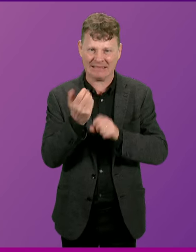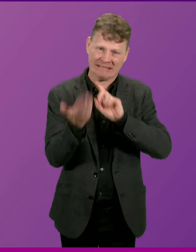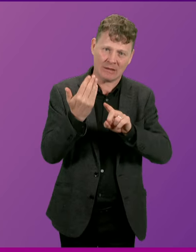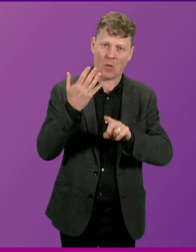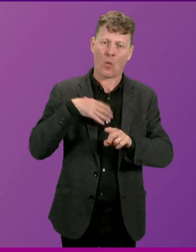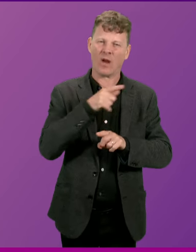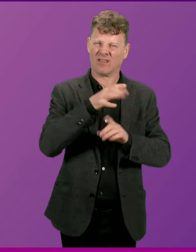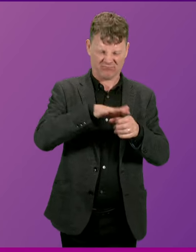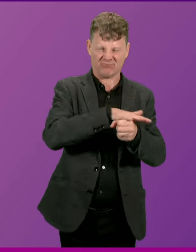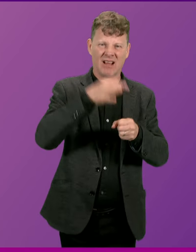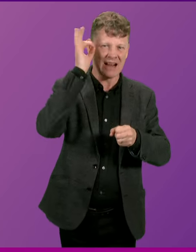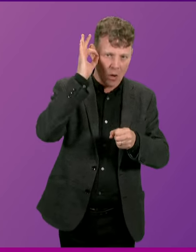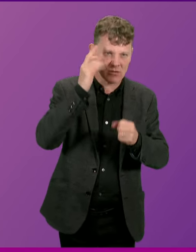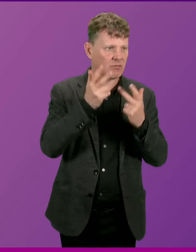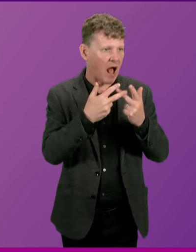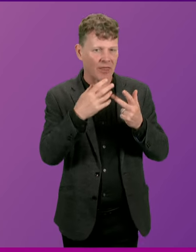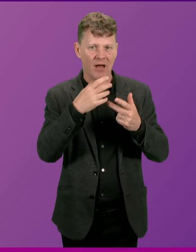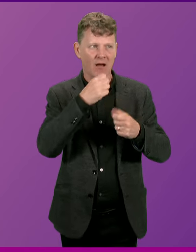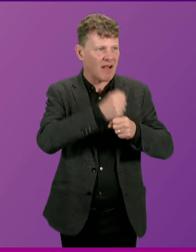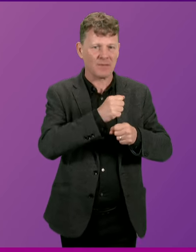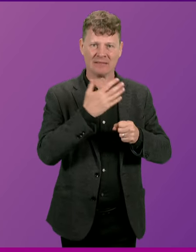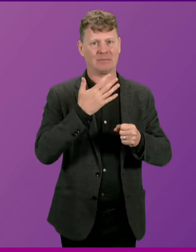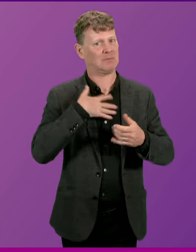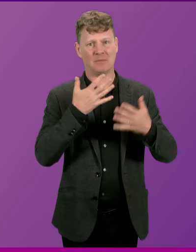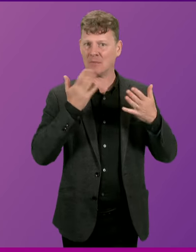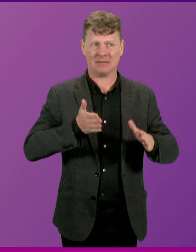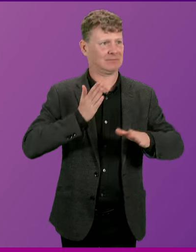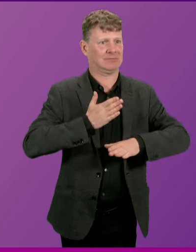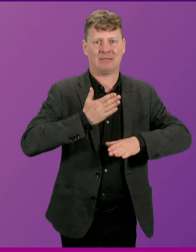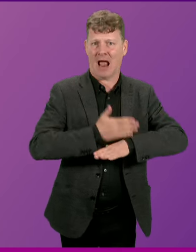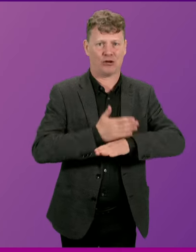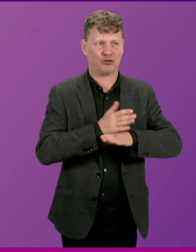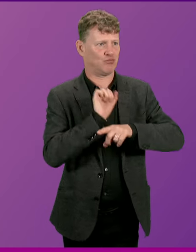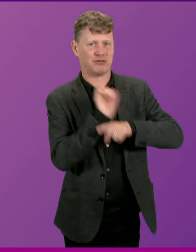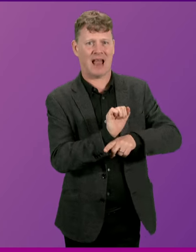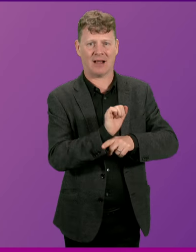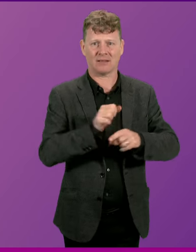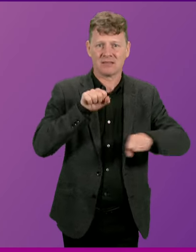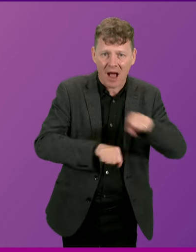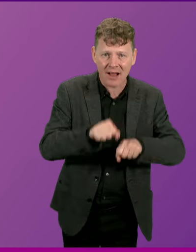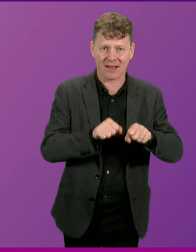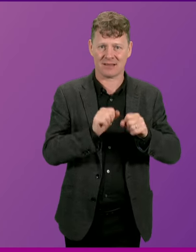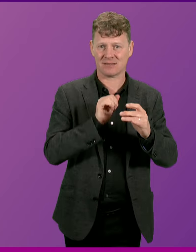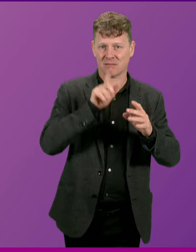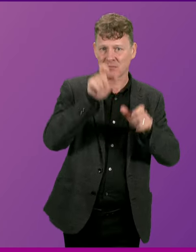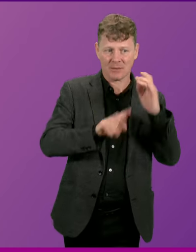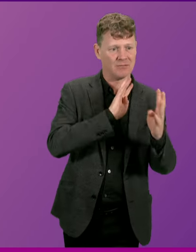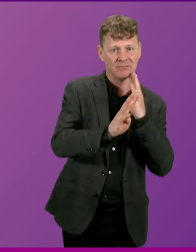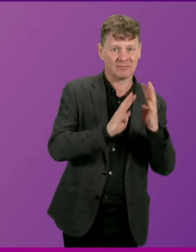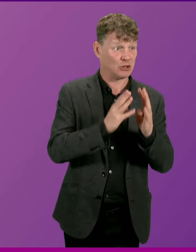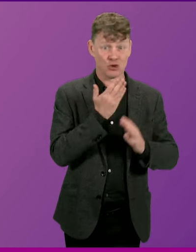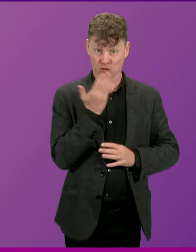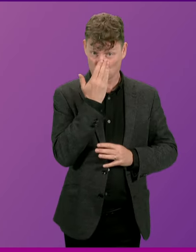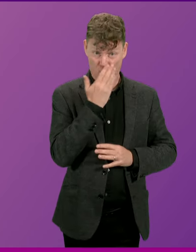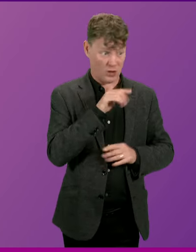Council and other public bodies to take urgent action to protect pedestrians and cyclists. The campaign has highlighted that a number of schools in the area simply don't have